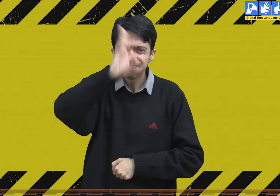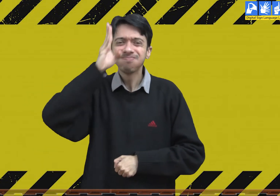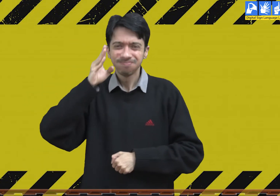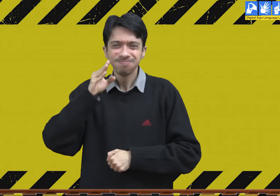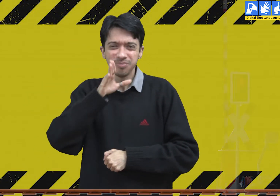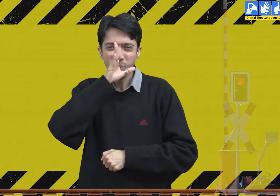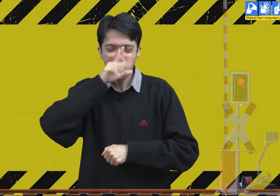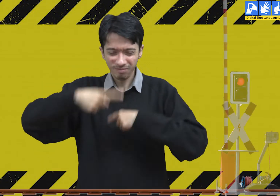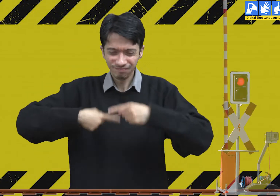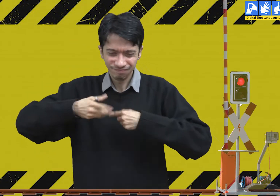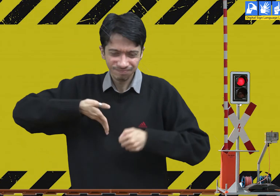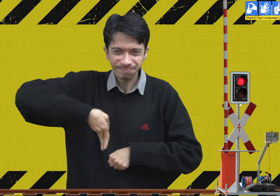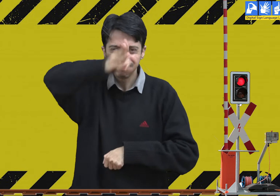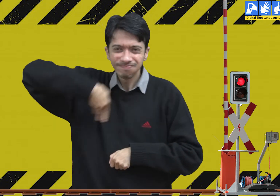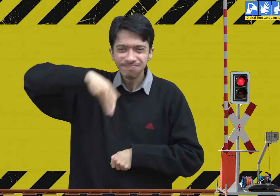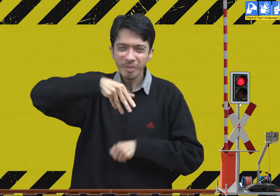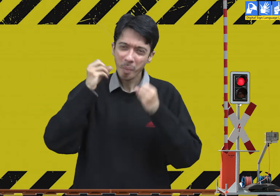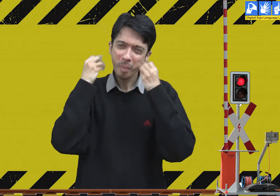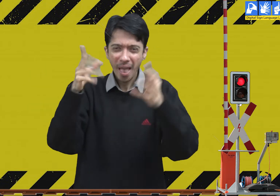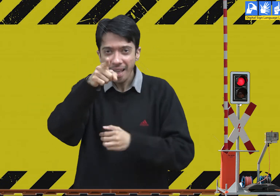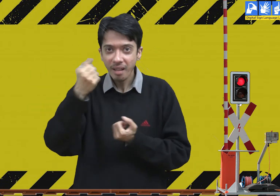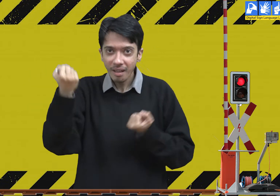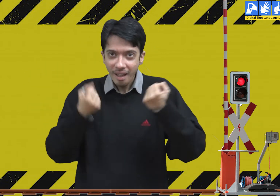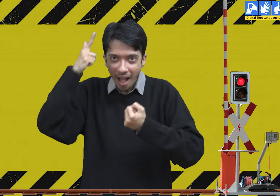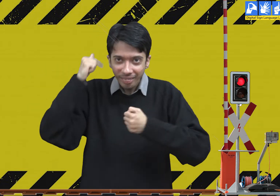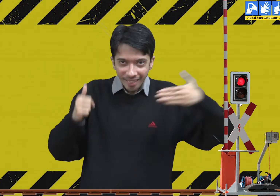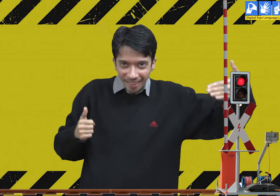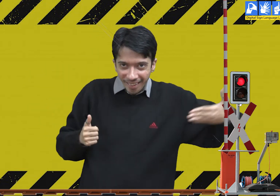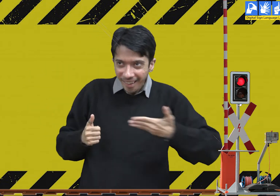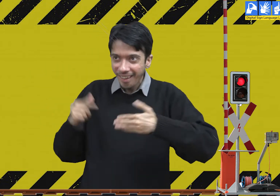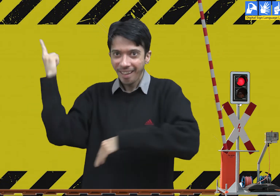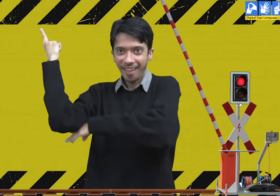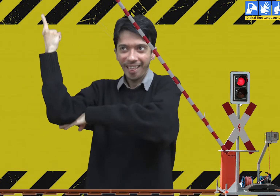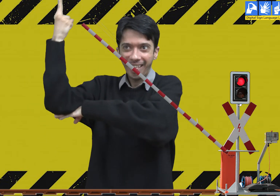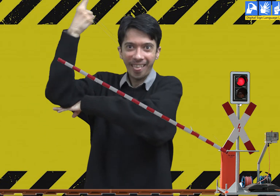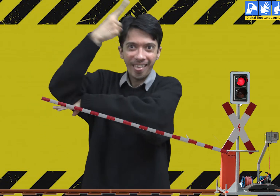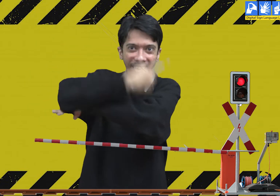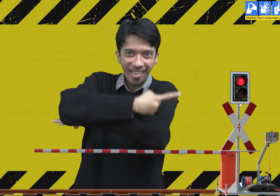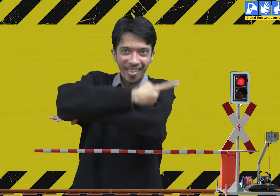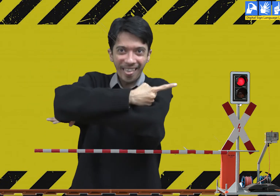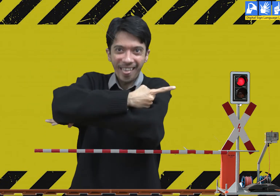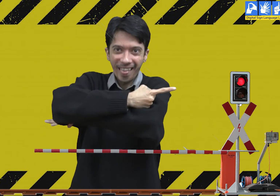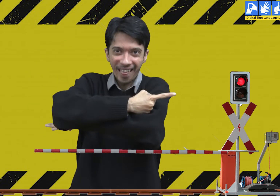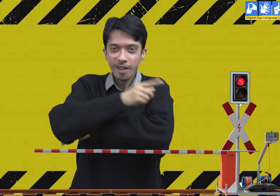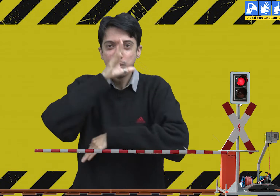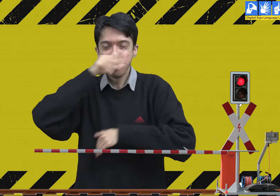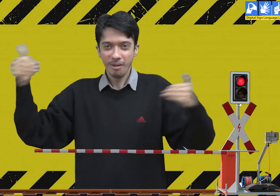As you all know that there are railway crossings. Train passes when the level crossing gate